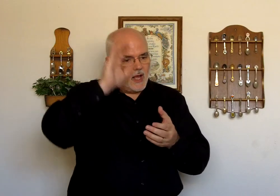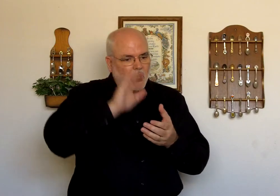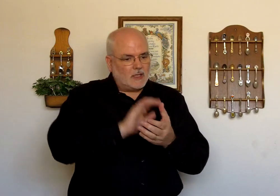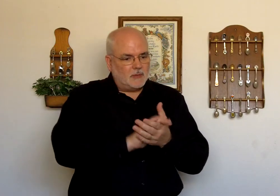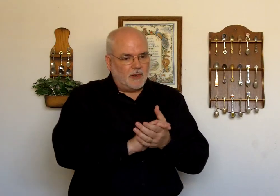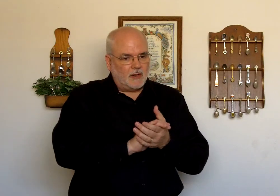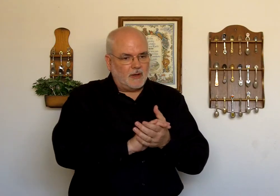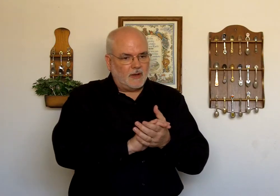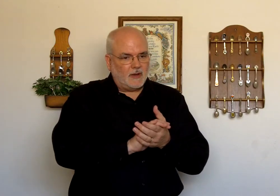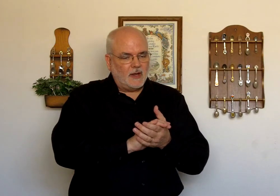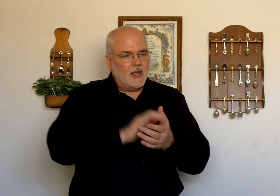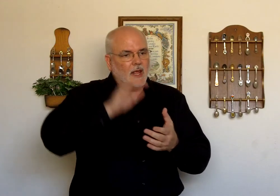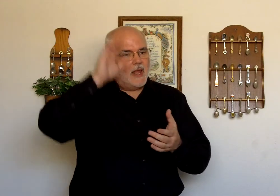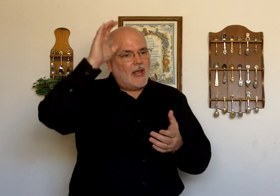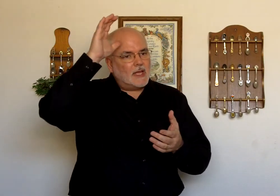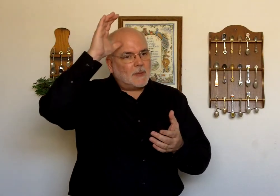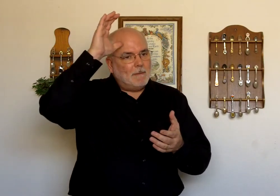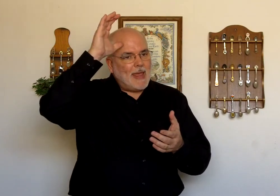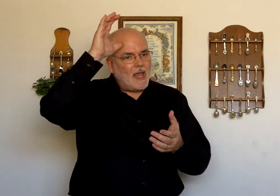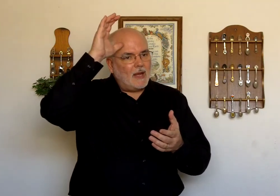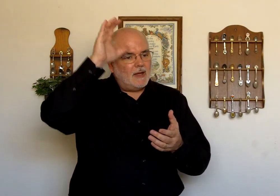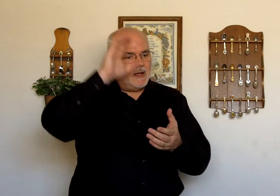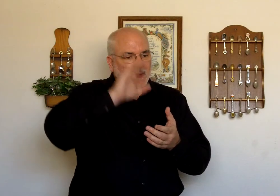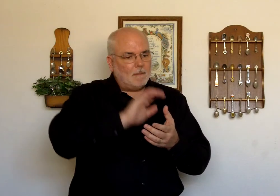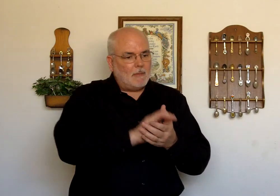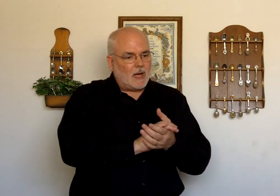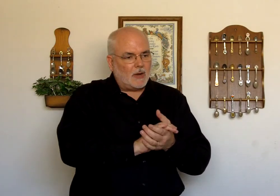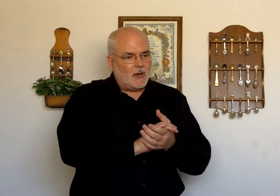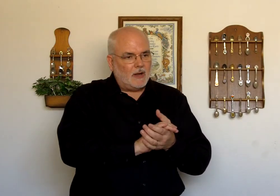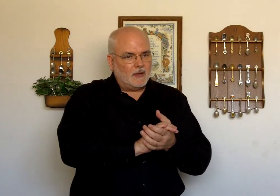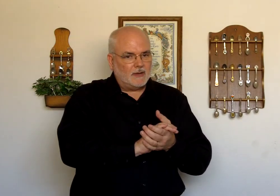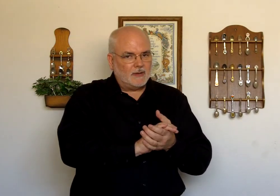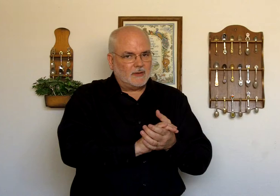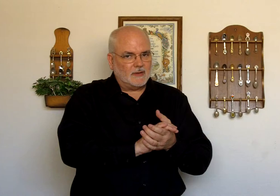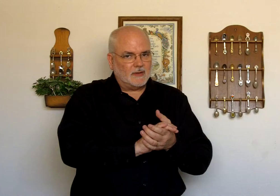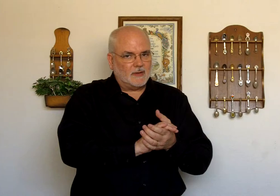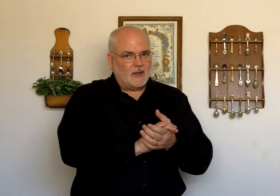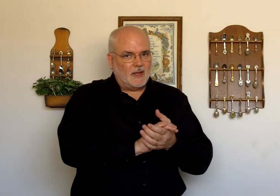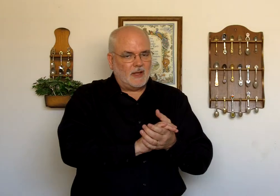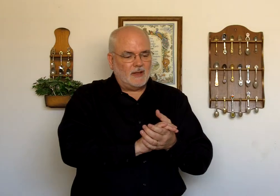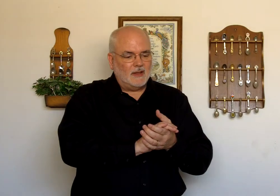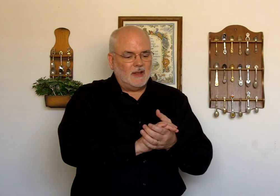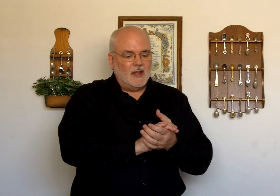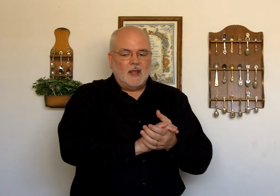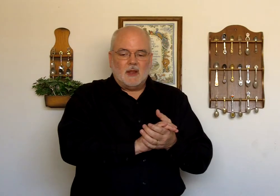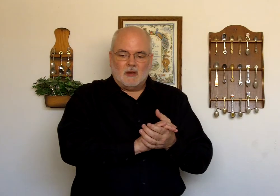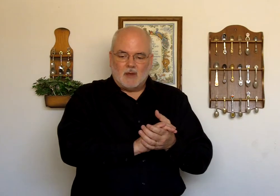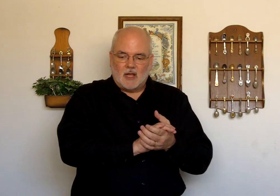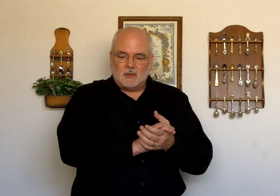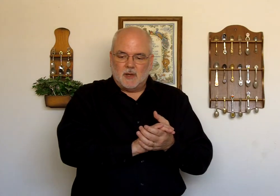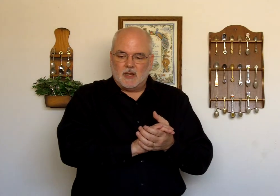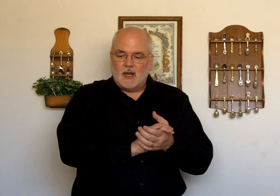Husband. It's man. Married. Okay. Husband.